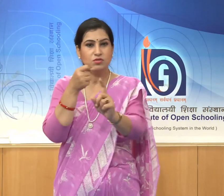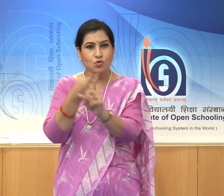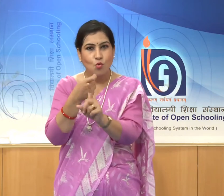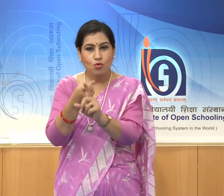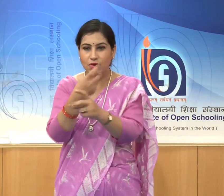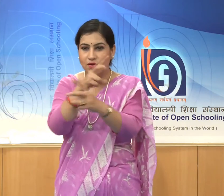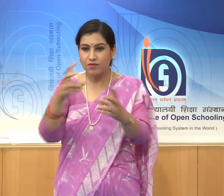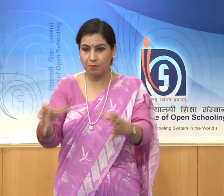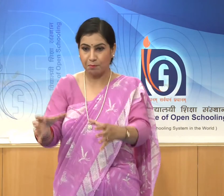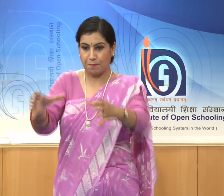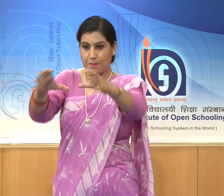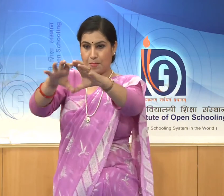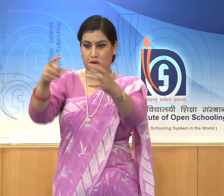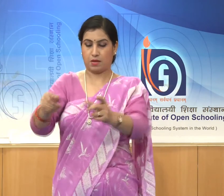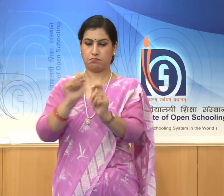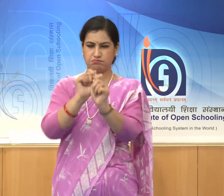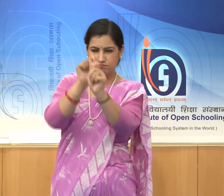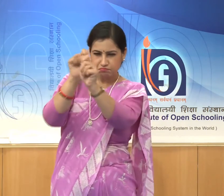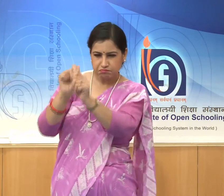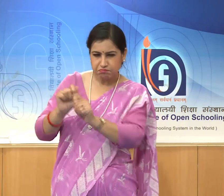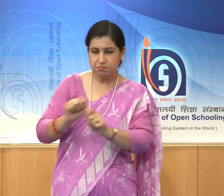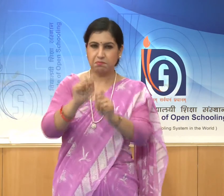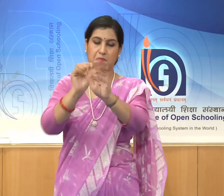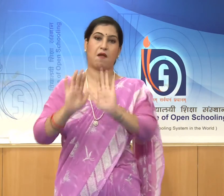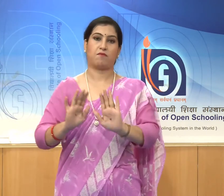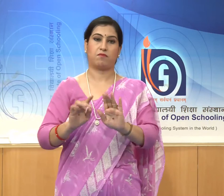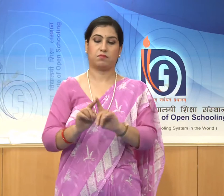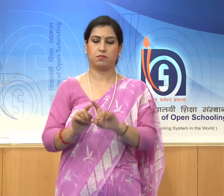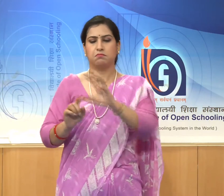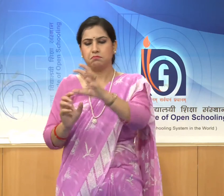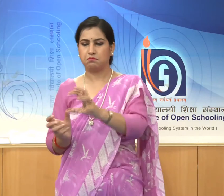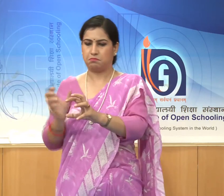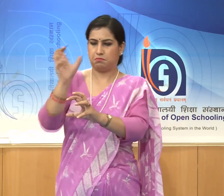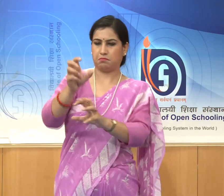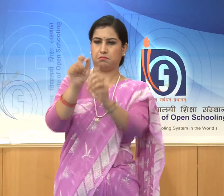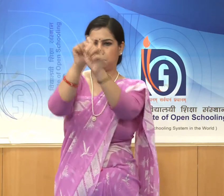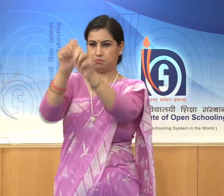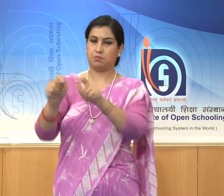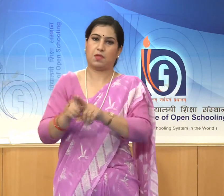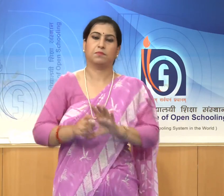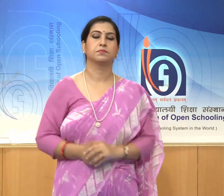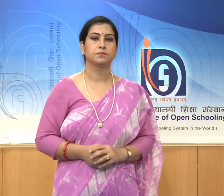one over the other. There are some temples